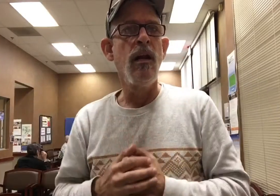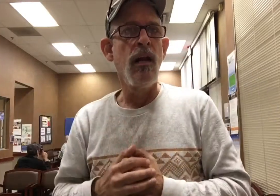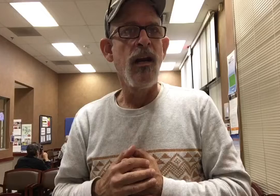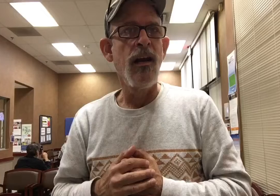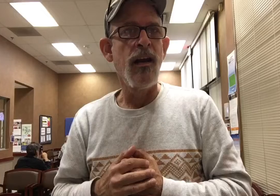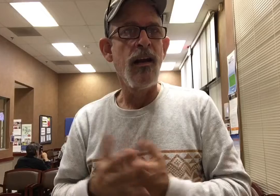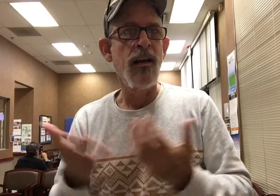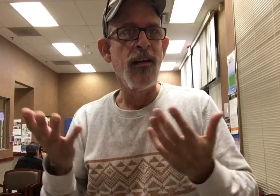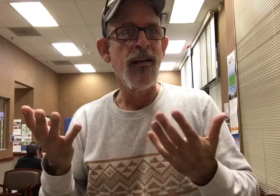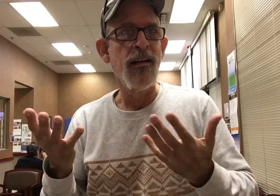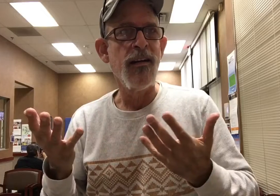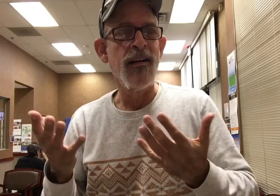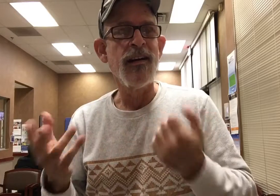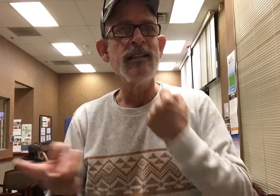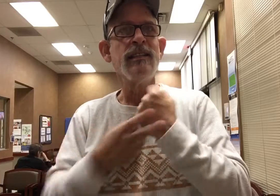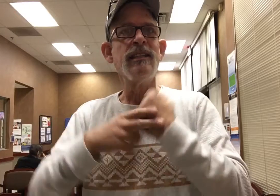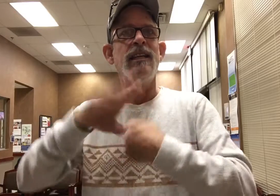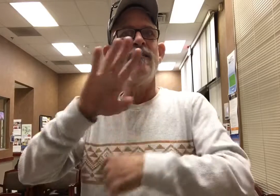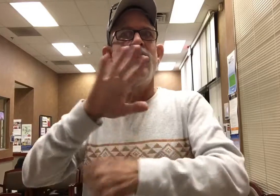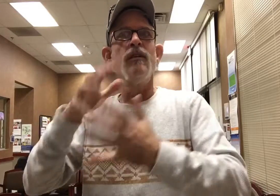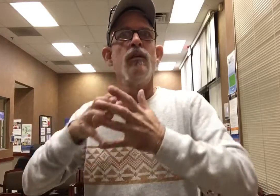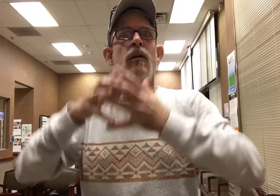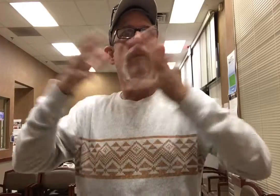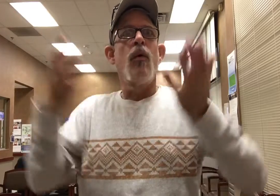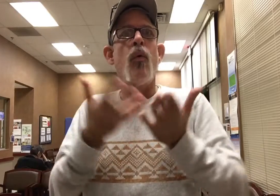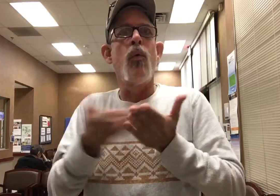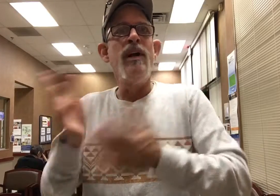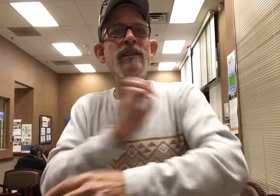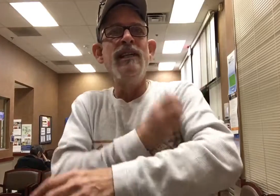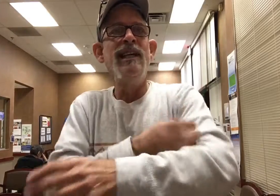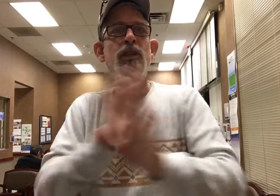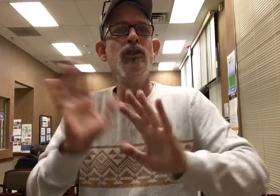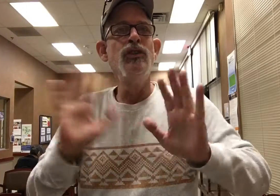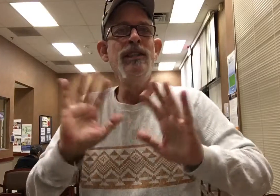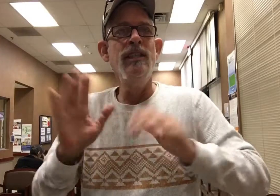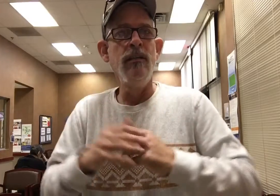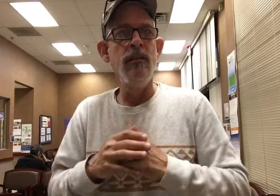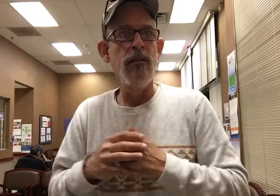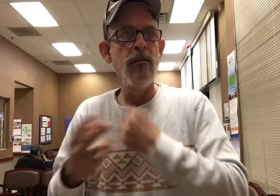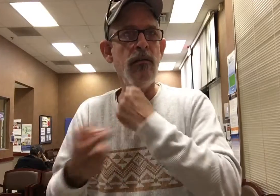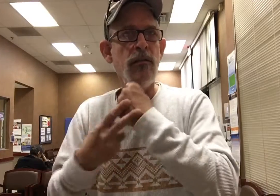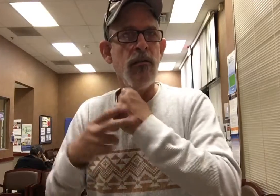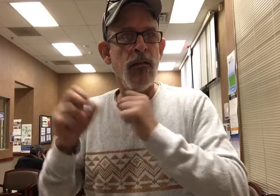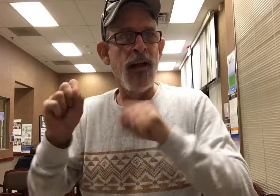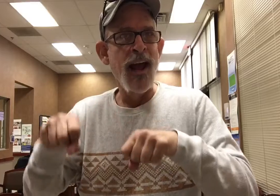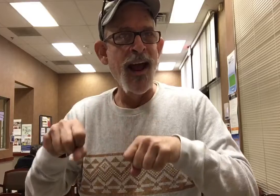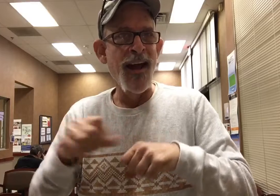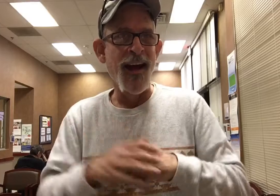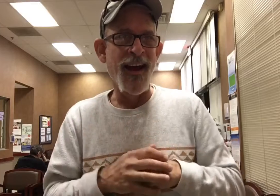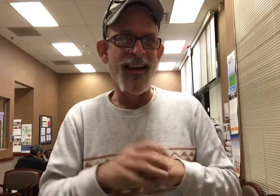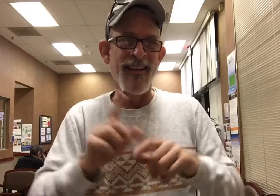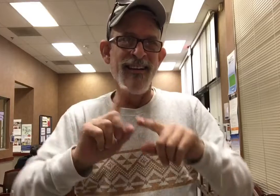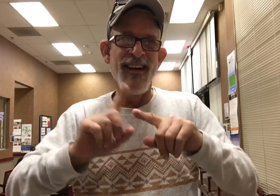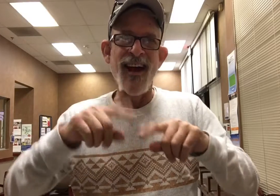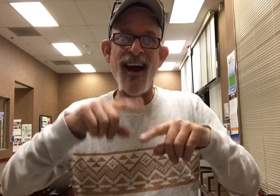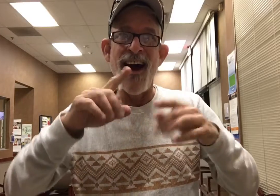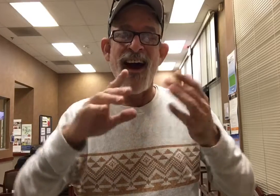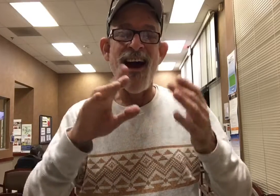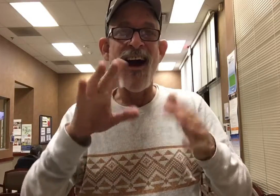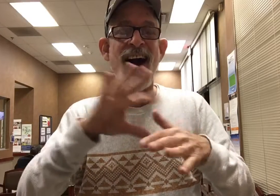Pick it up, see a lot of bread sauce. And the greatest thing is, owner Delos-Page Field's journey to making sandwiches actually started on the sub. I was in the Navy